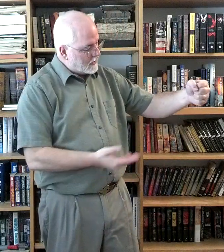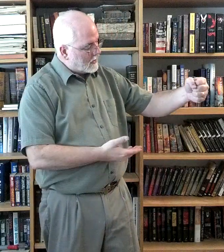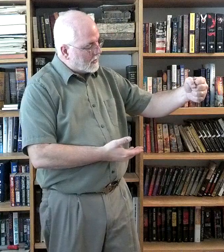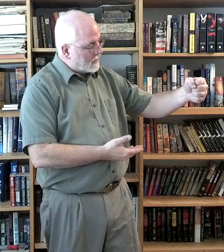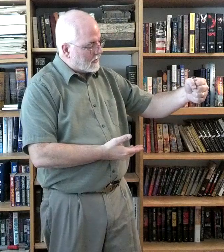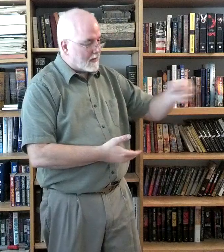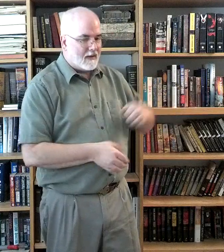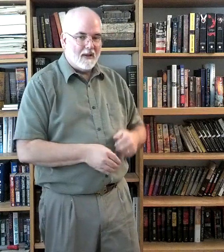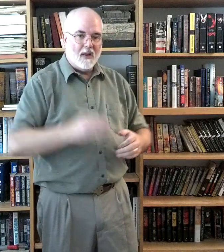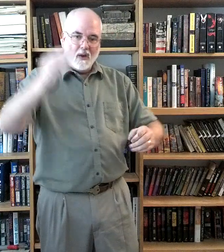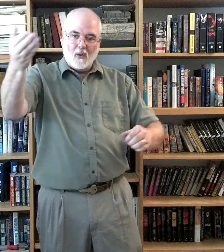in.